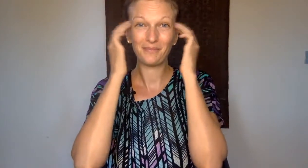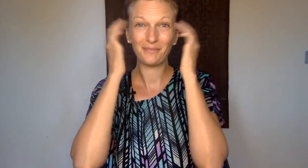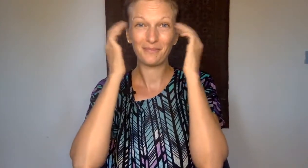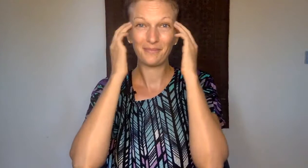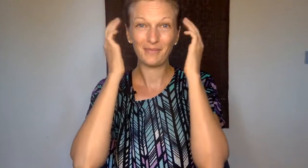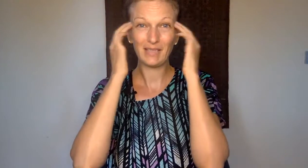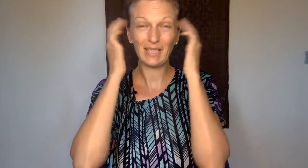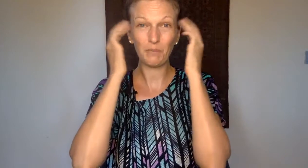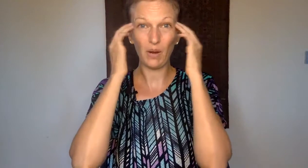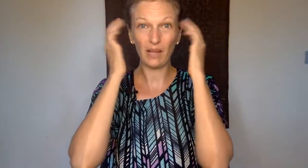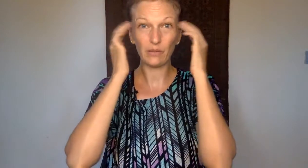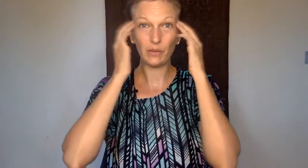Deep breath.